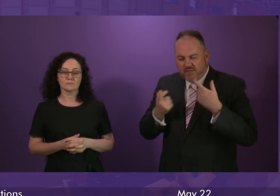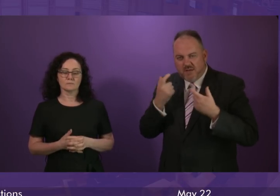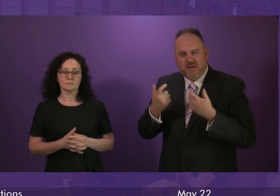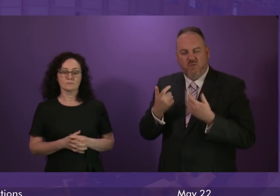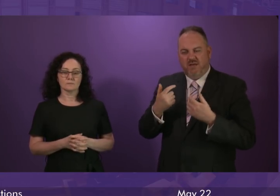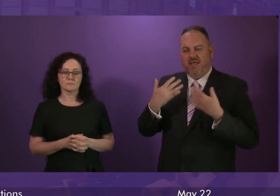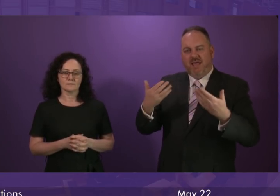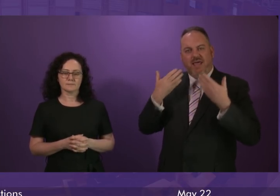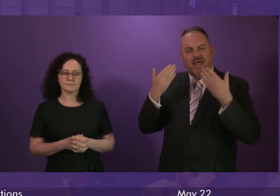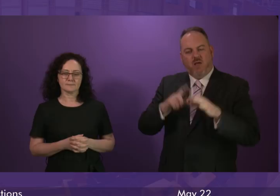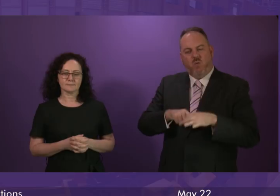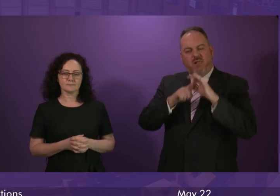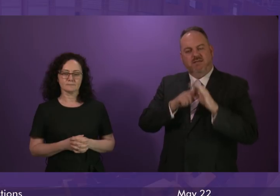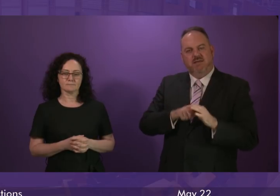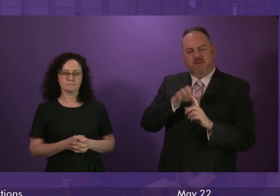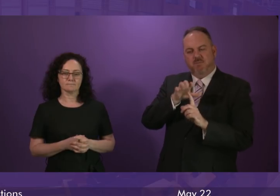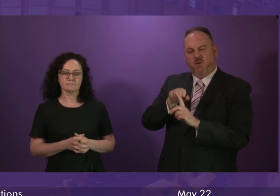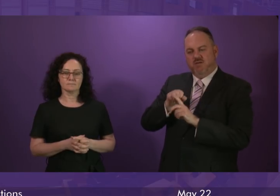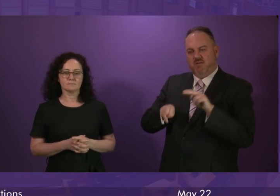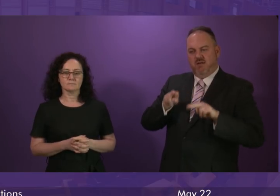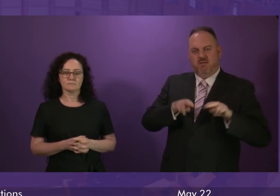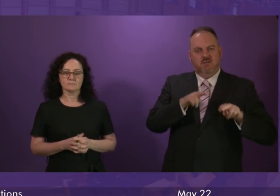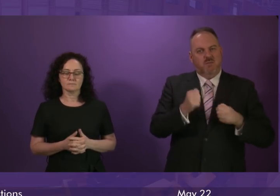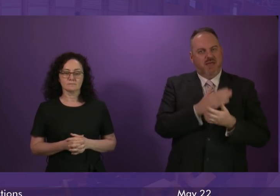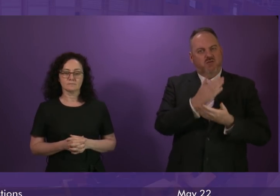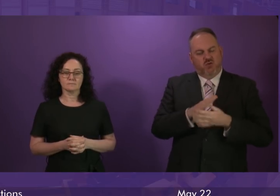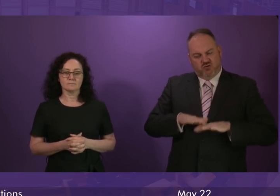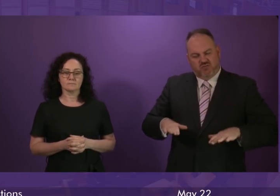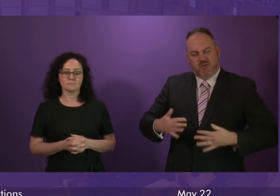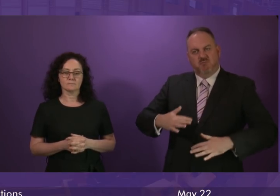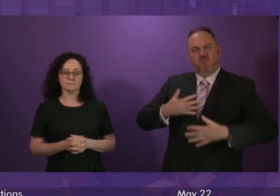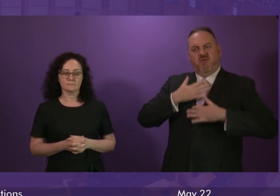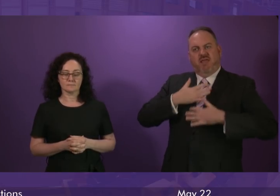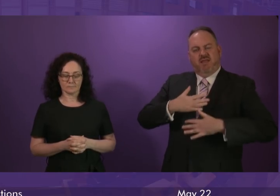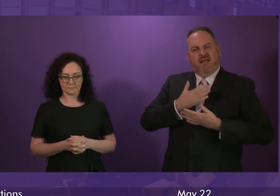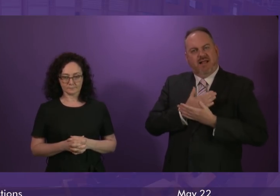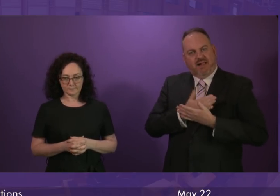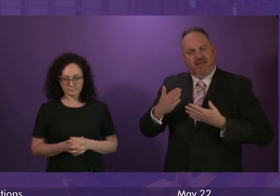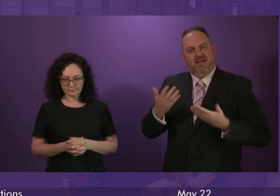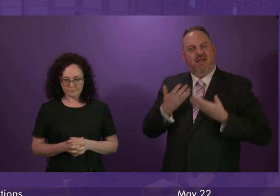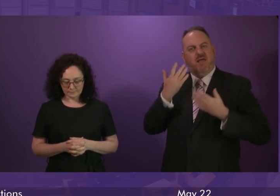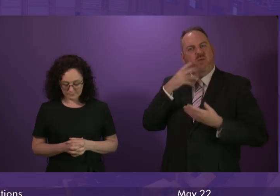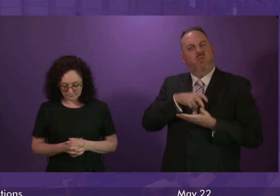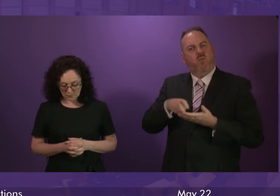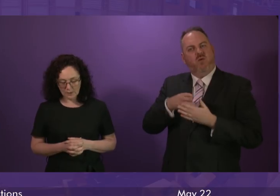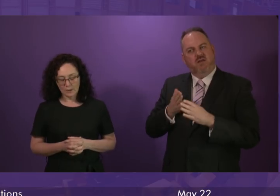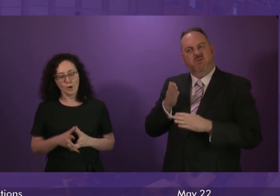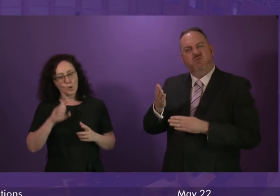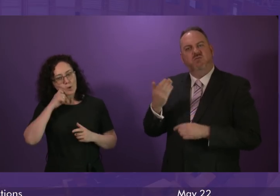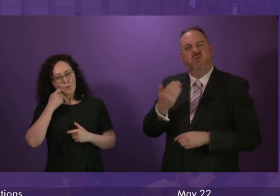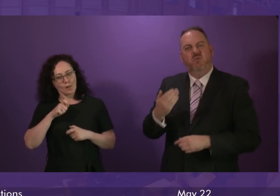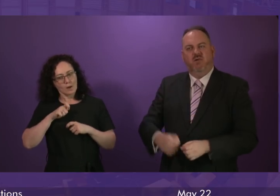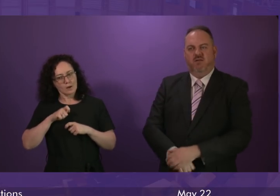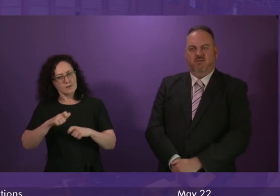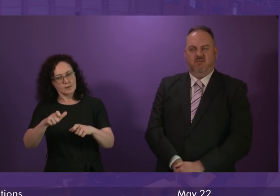monitors to give parents reassurance that their children are breathing clean air when walking to school? The First Minister. We will continue